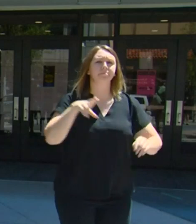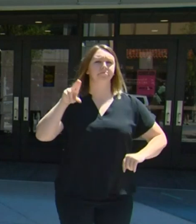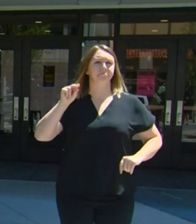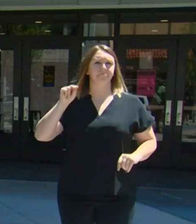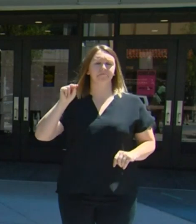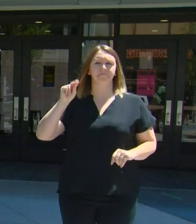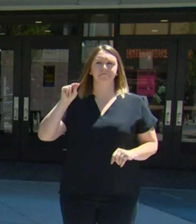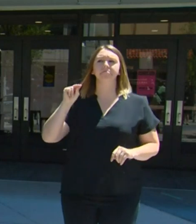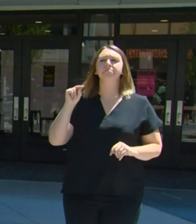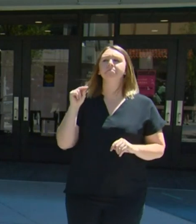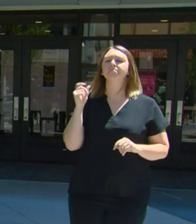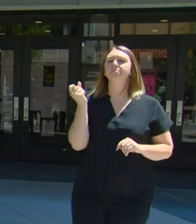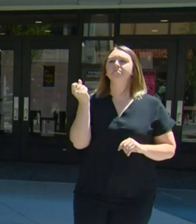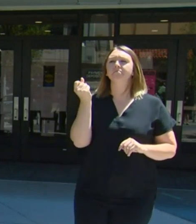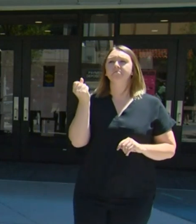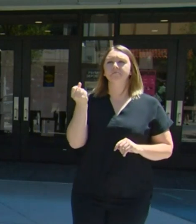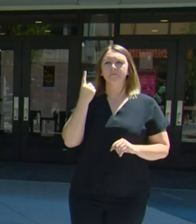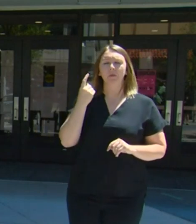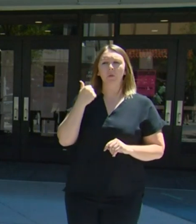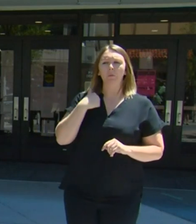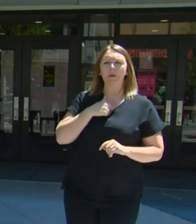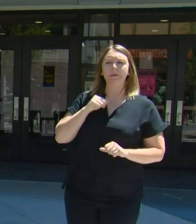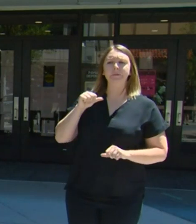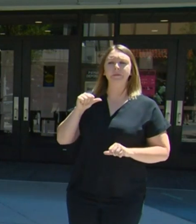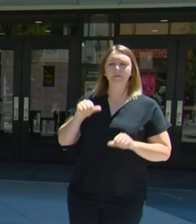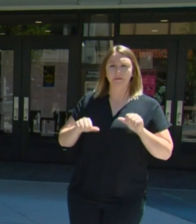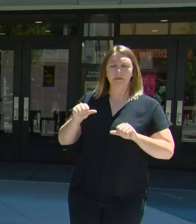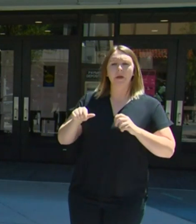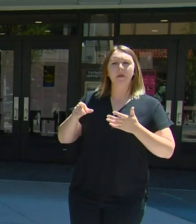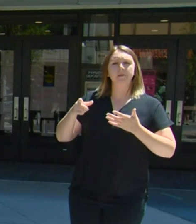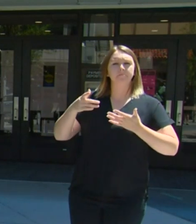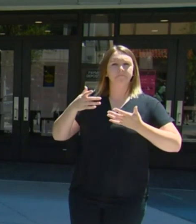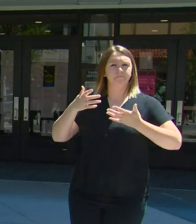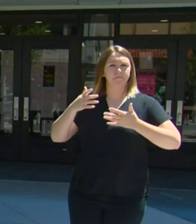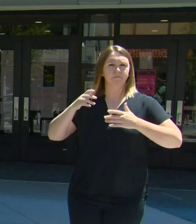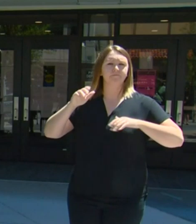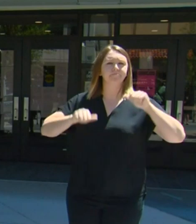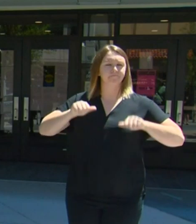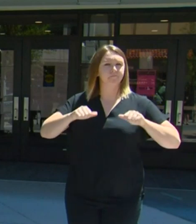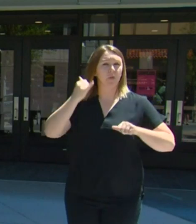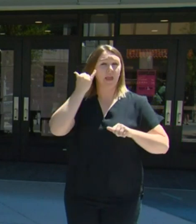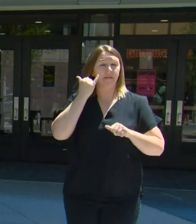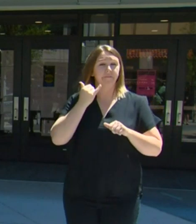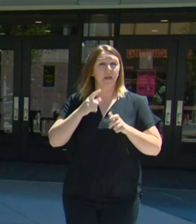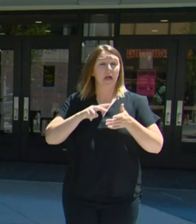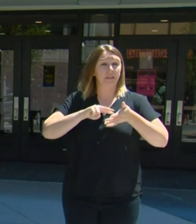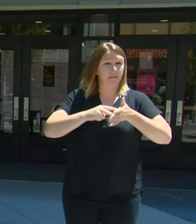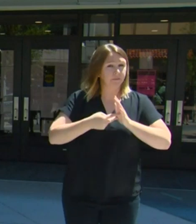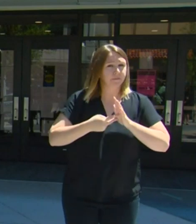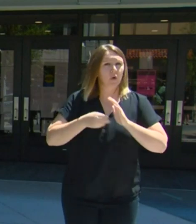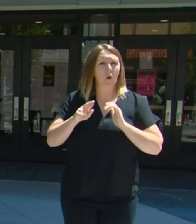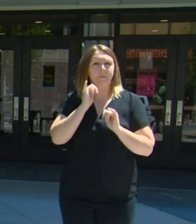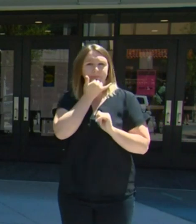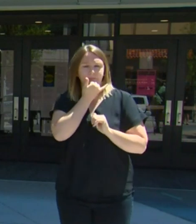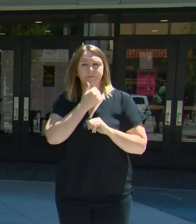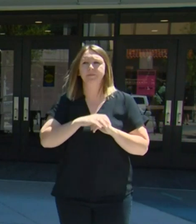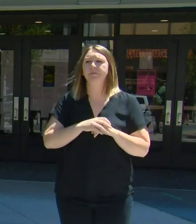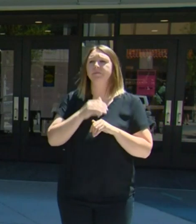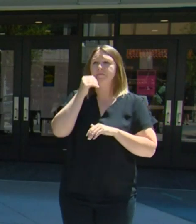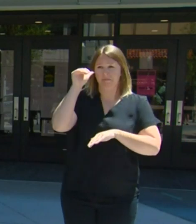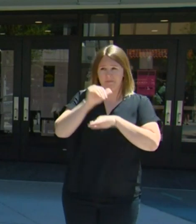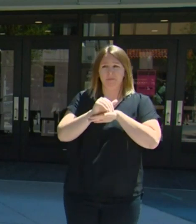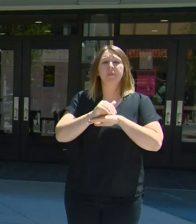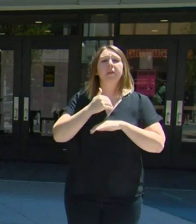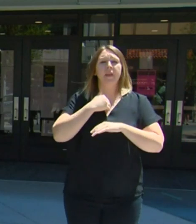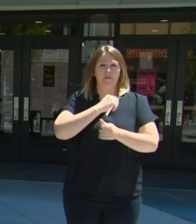discrepancy on whether it was intentional or not. In response to that, there was an arrest made last night of the individual